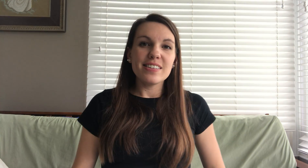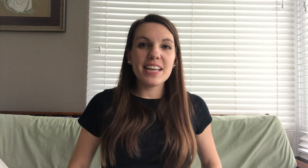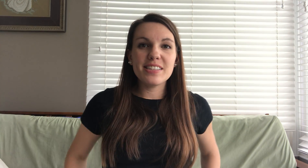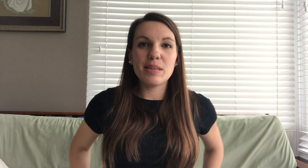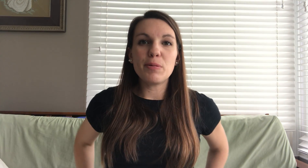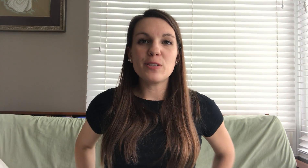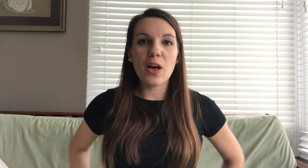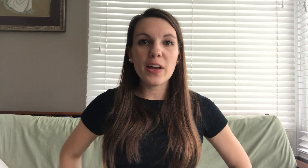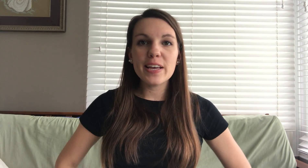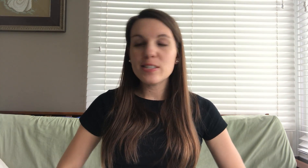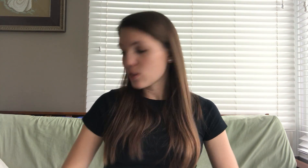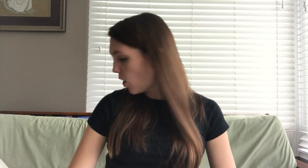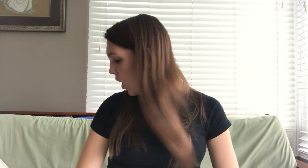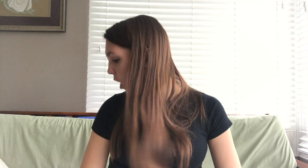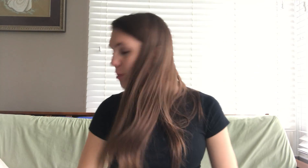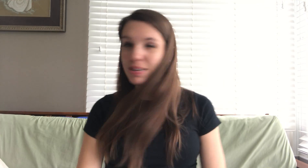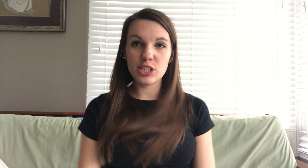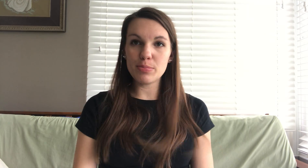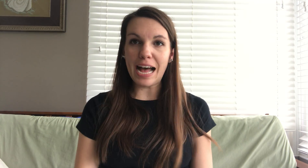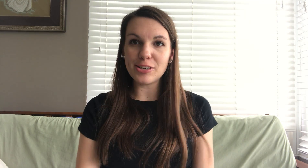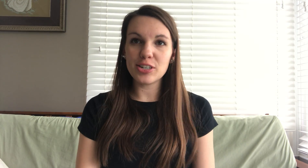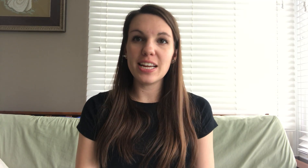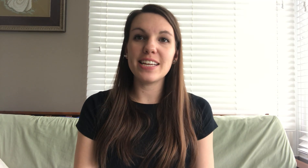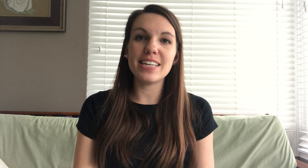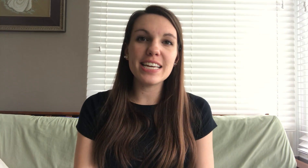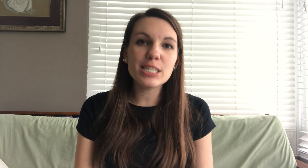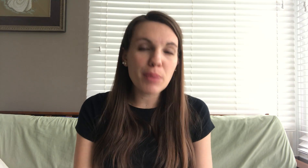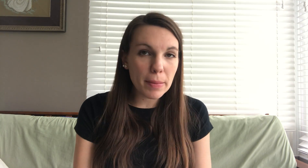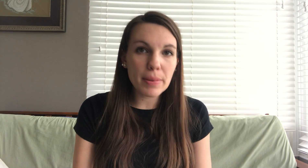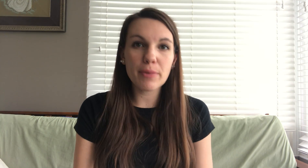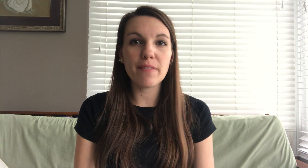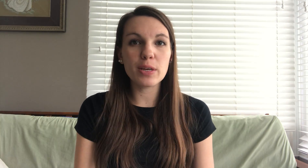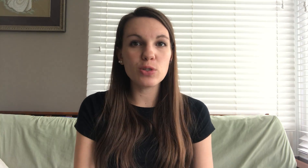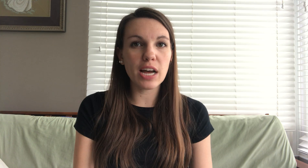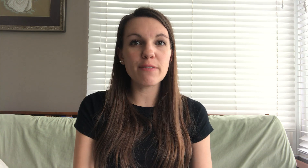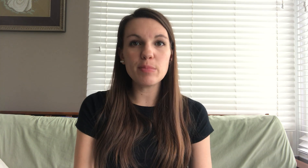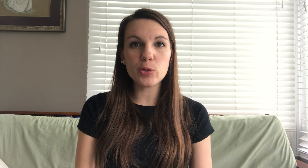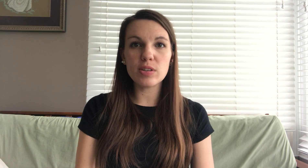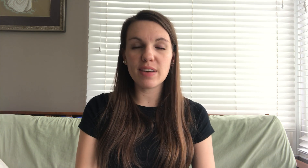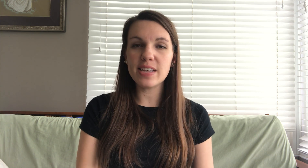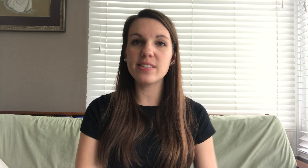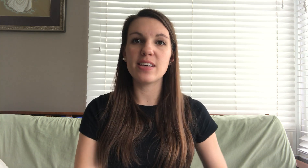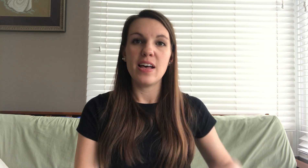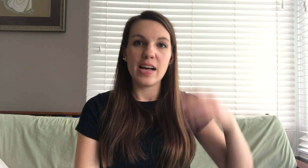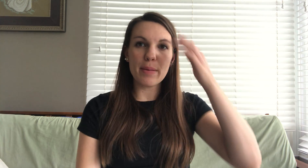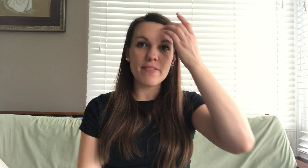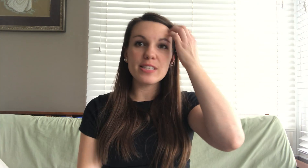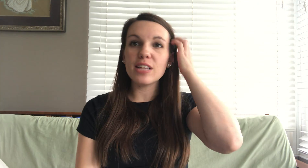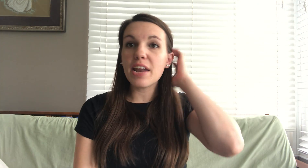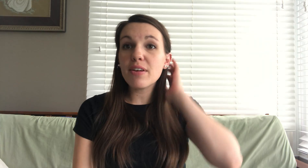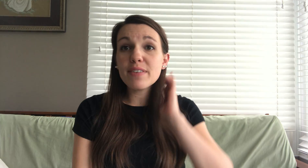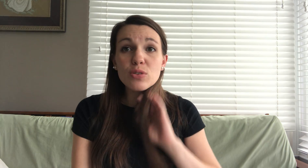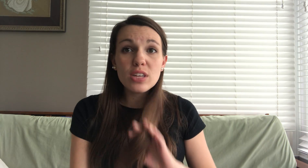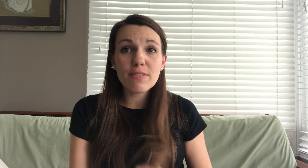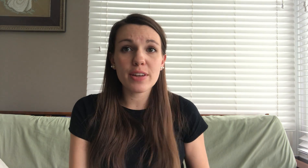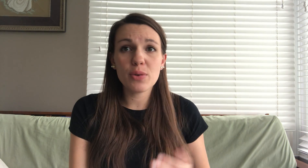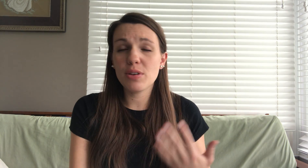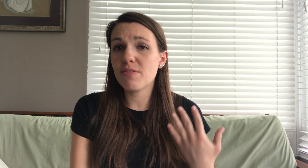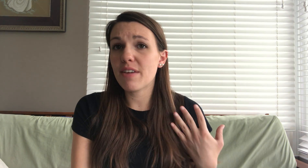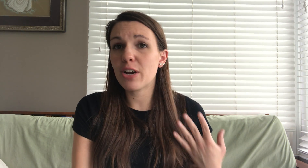Today's simple song is called Pitter-Patter. It is probably a review song for most of us. If it's not a review song for you and you've never